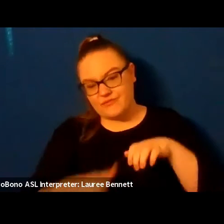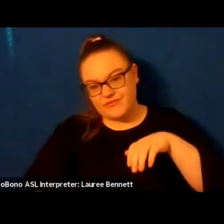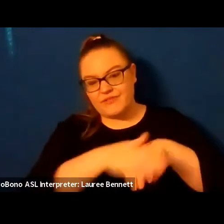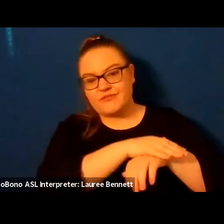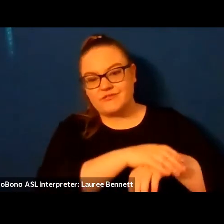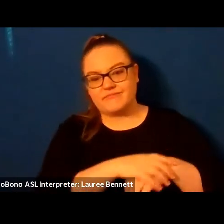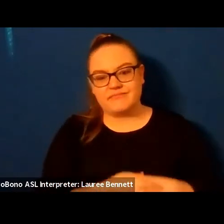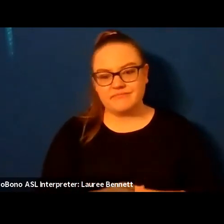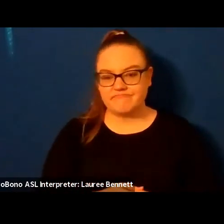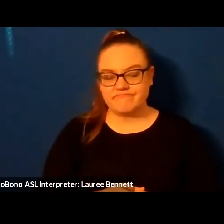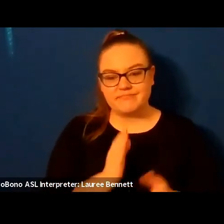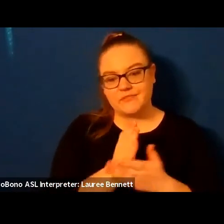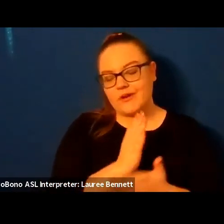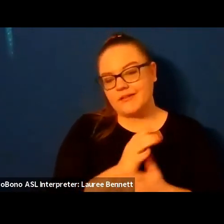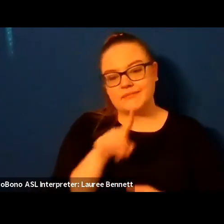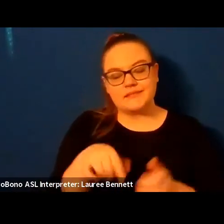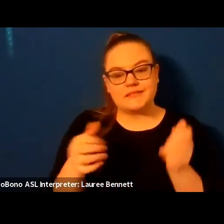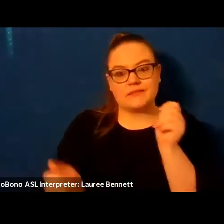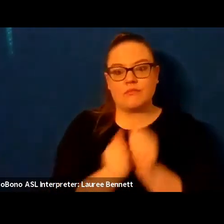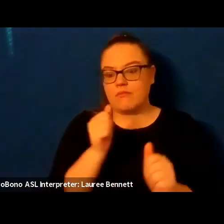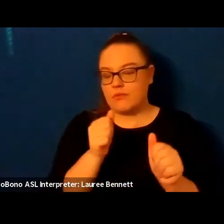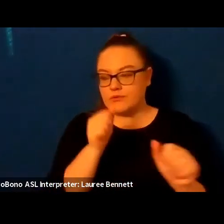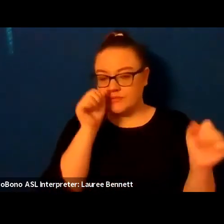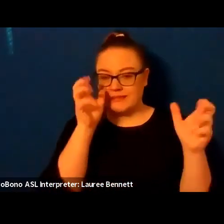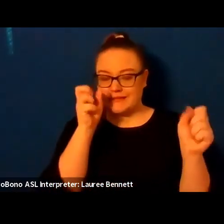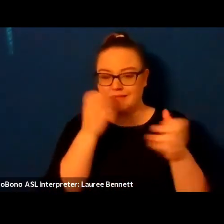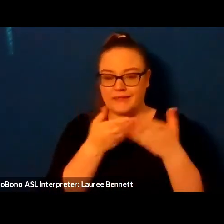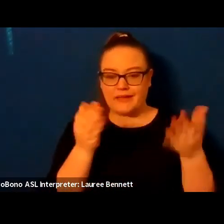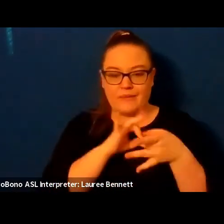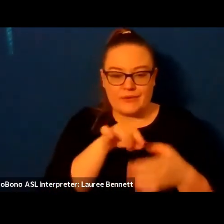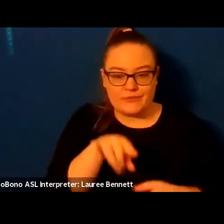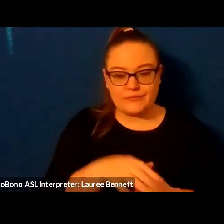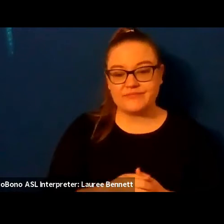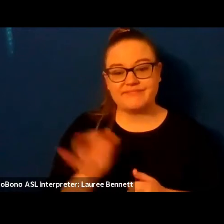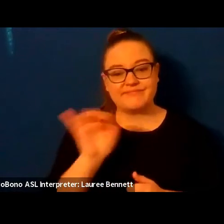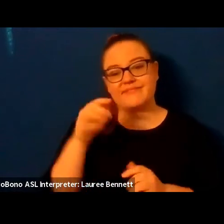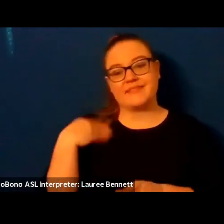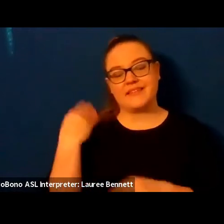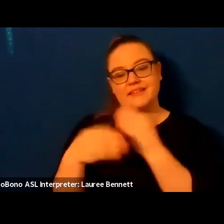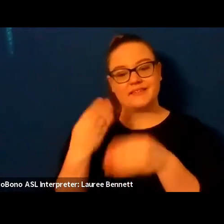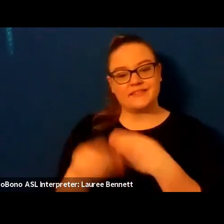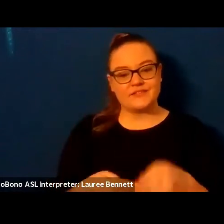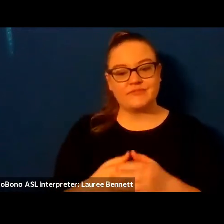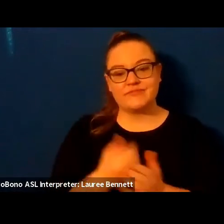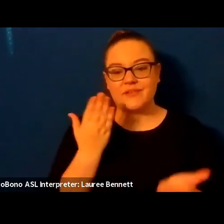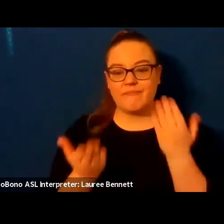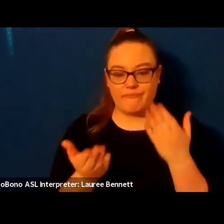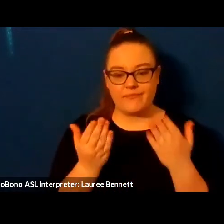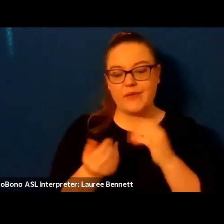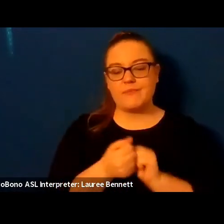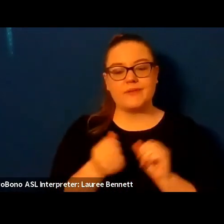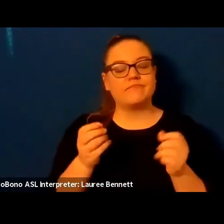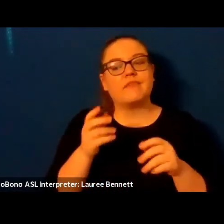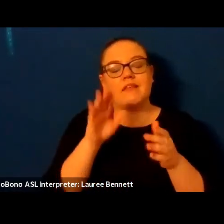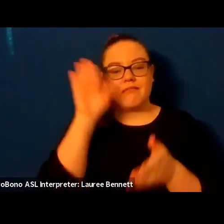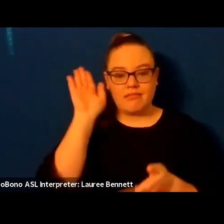epic thing about you and all right that like your ancestors you might leave with fewer parts than those with which you came